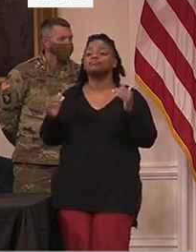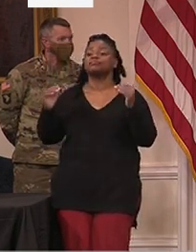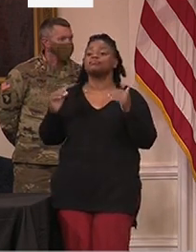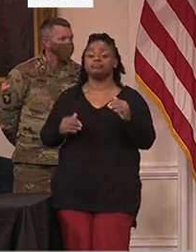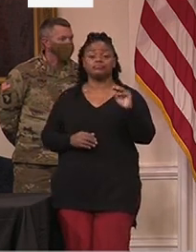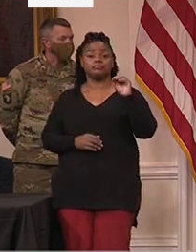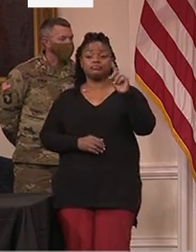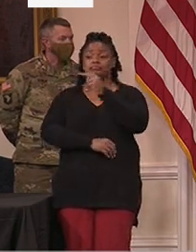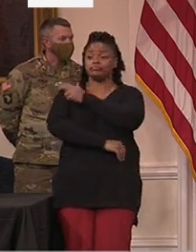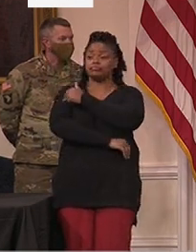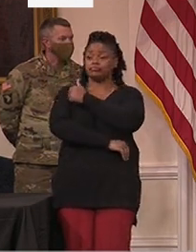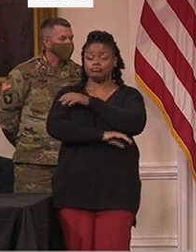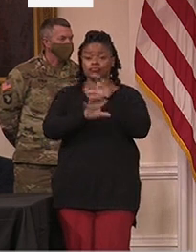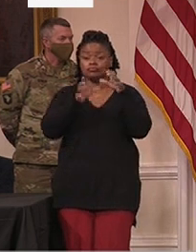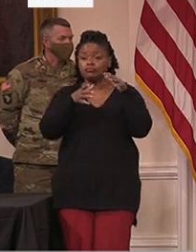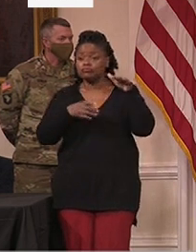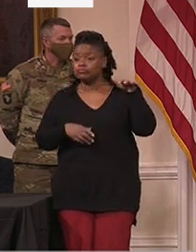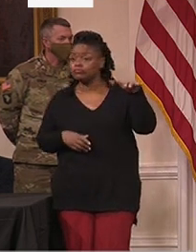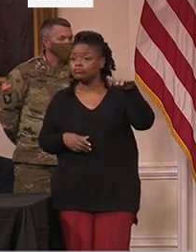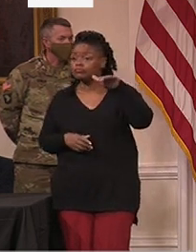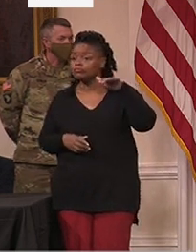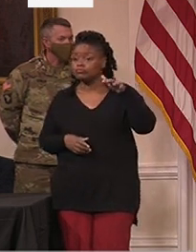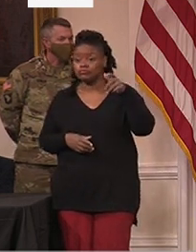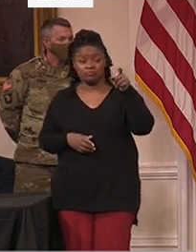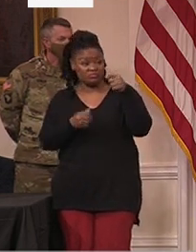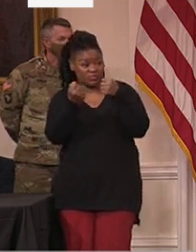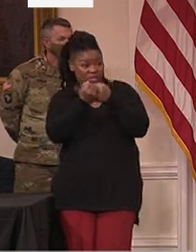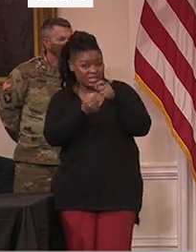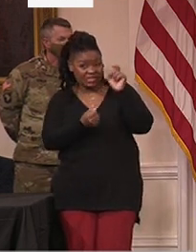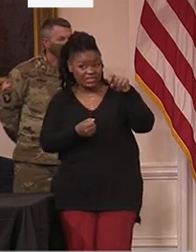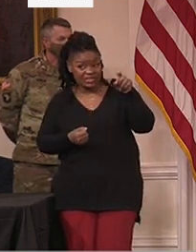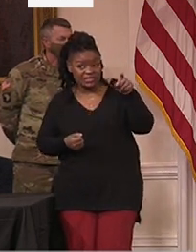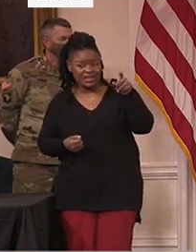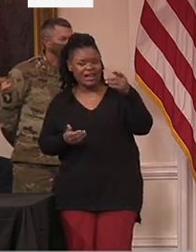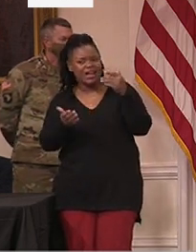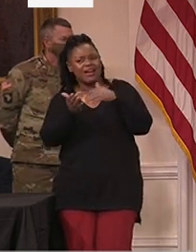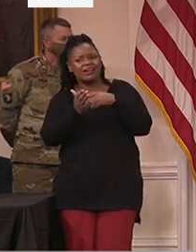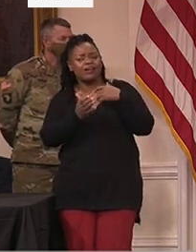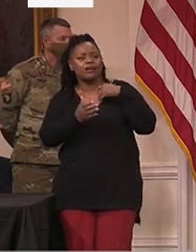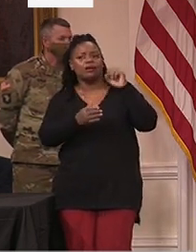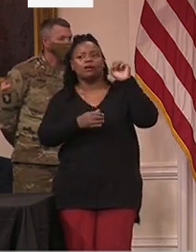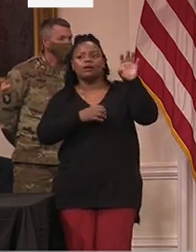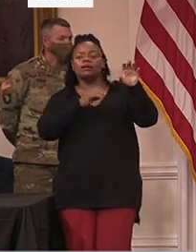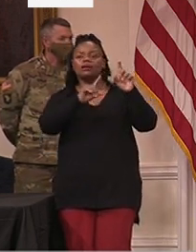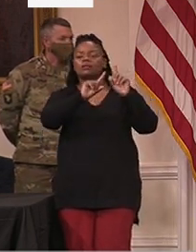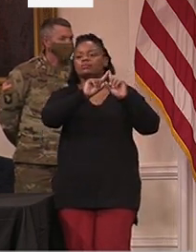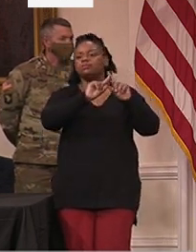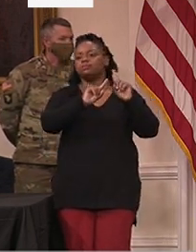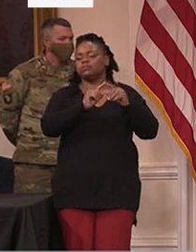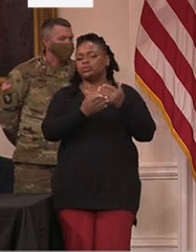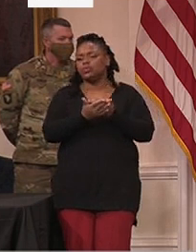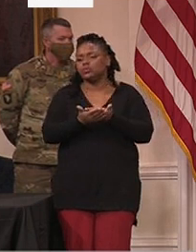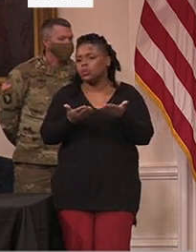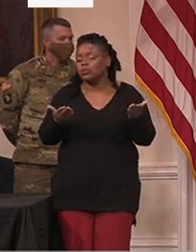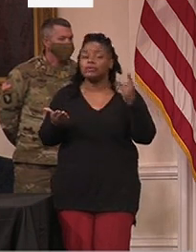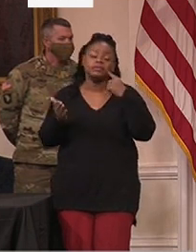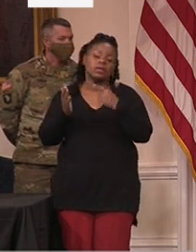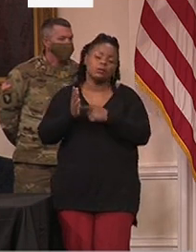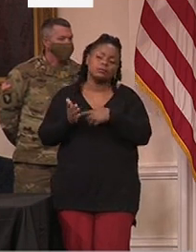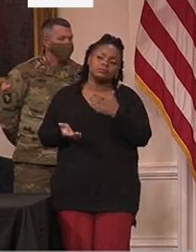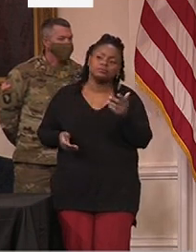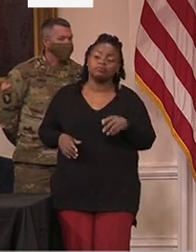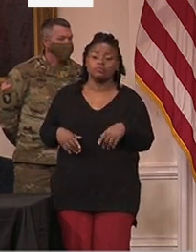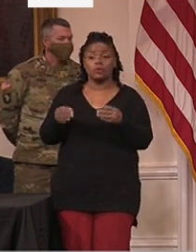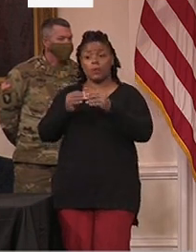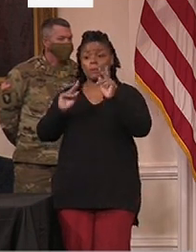Hospital Association and offered every single resource at our disposal, including additional vaccinators,